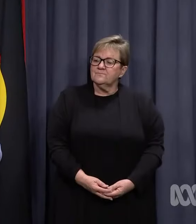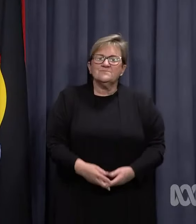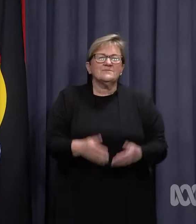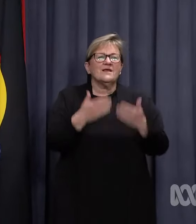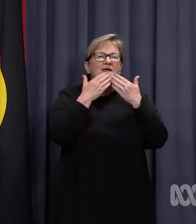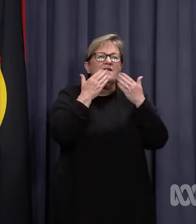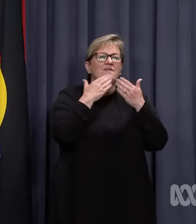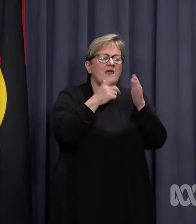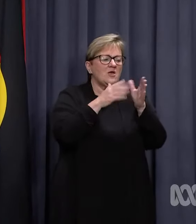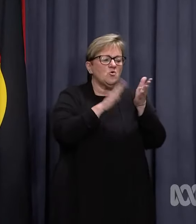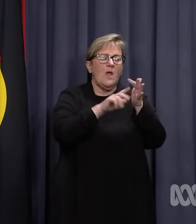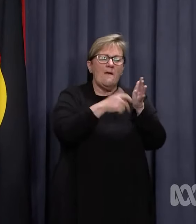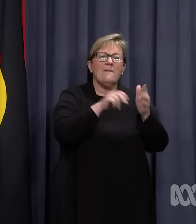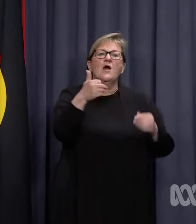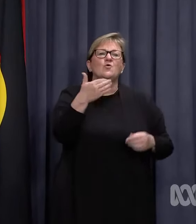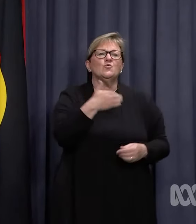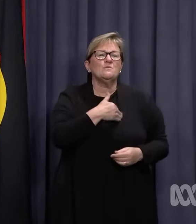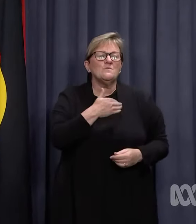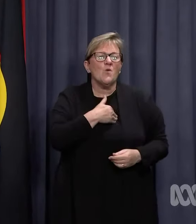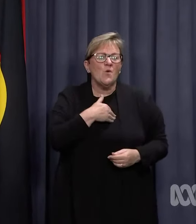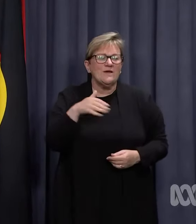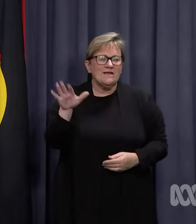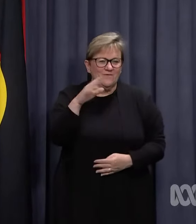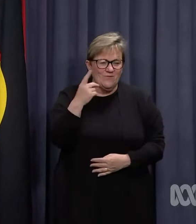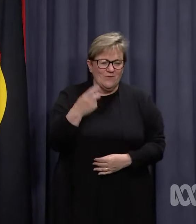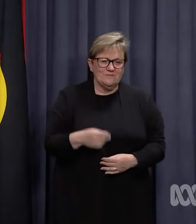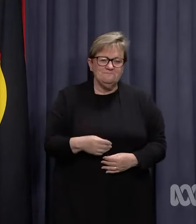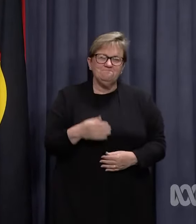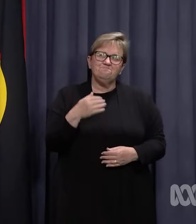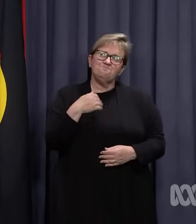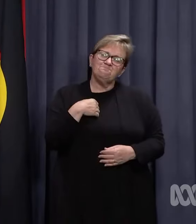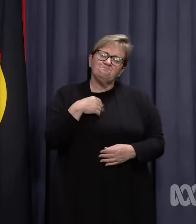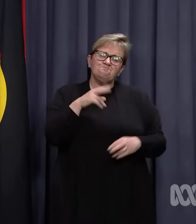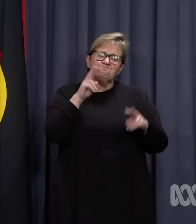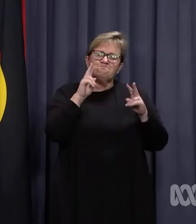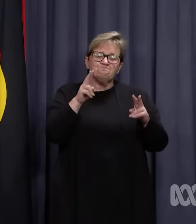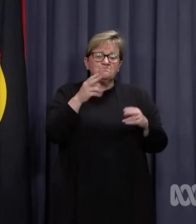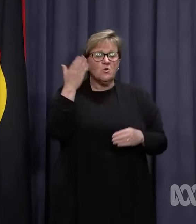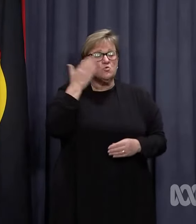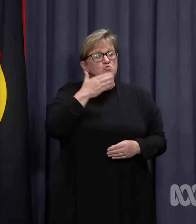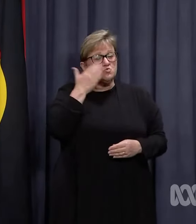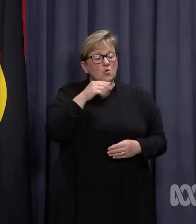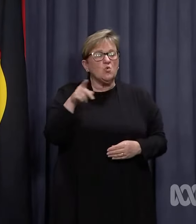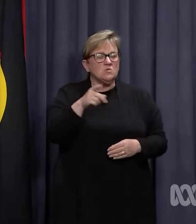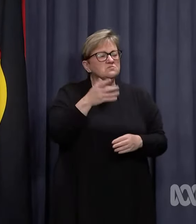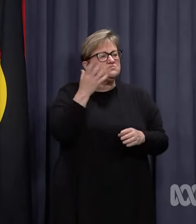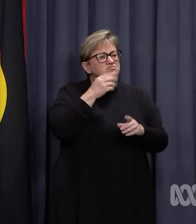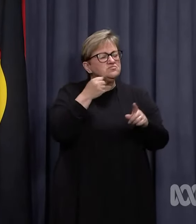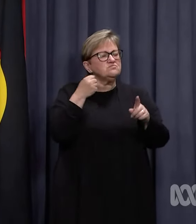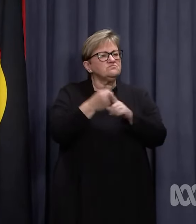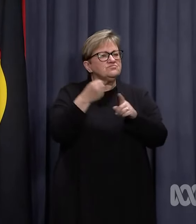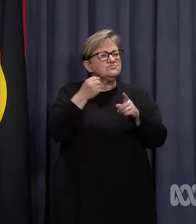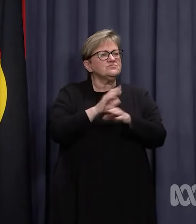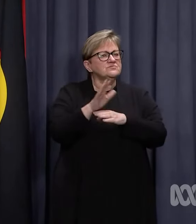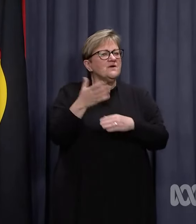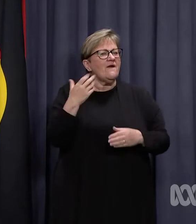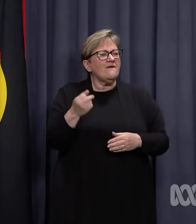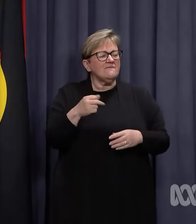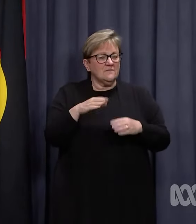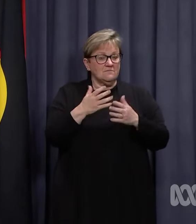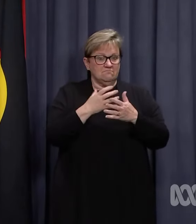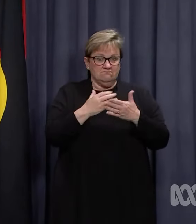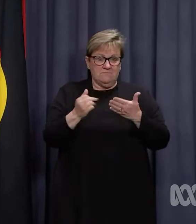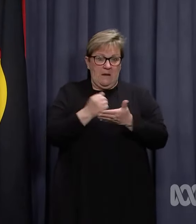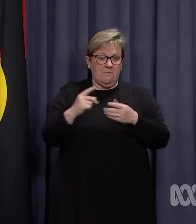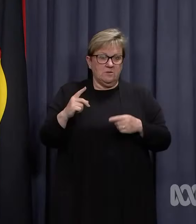Thanks, Amber, and good morning, everybody. We have seen the number of schools impacted by cases of COVID-19 steadily